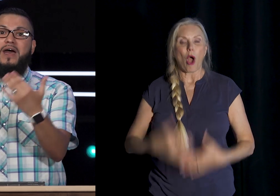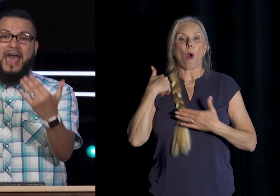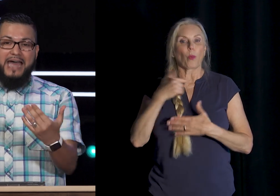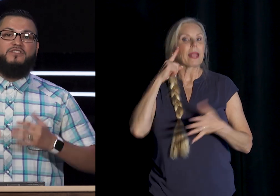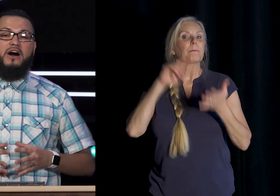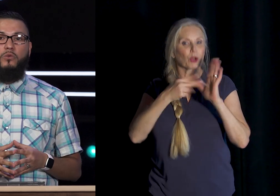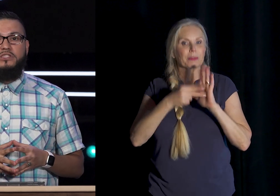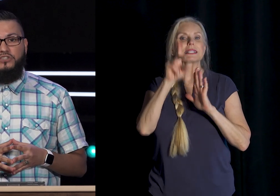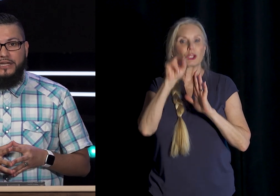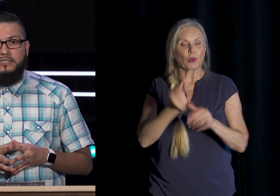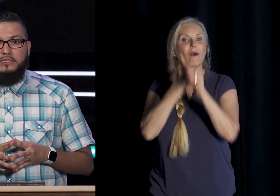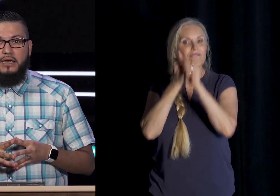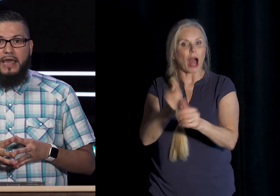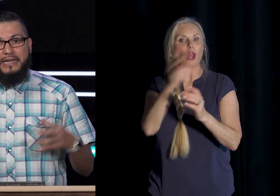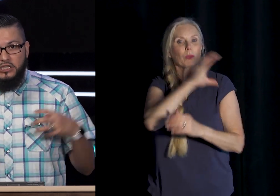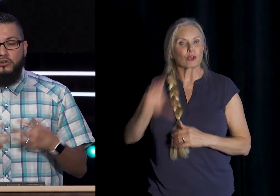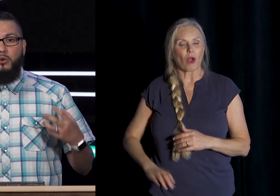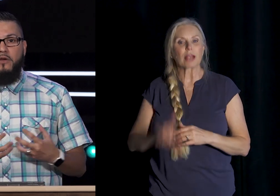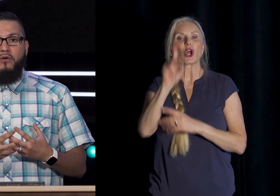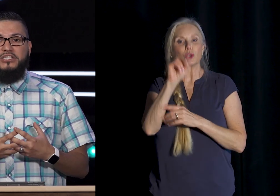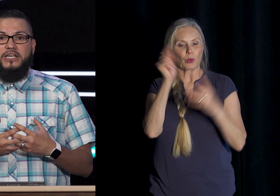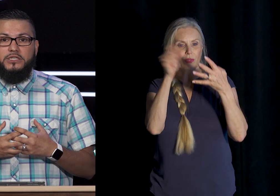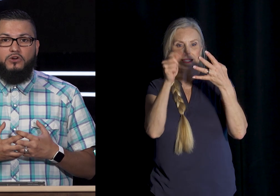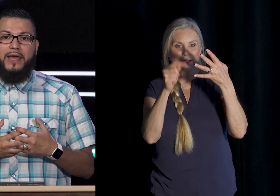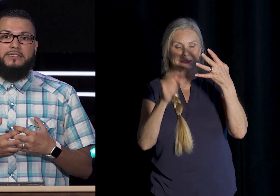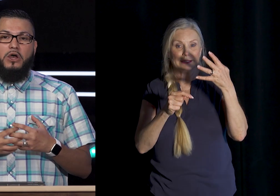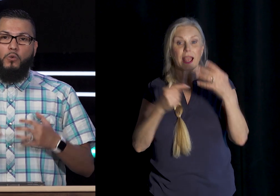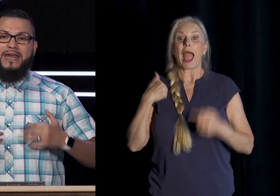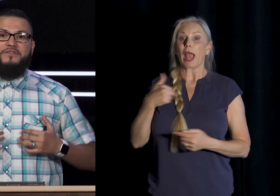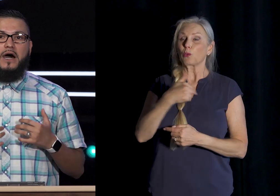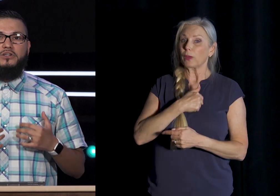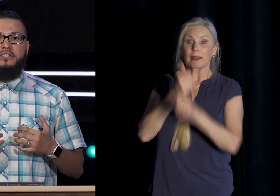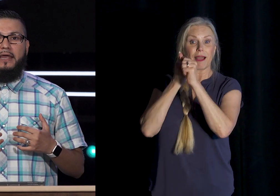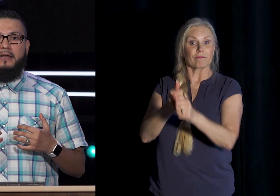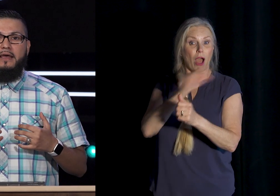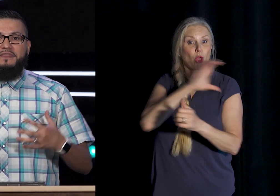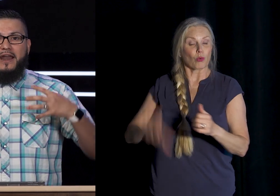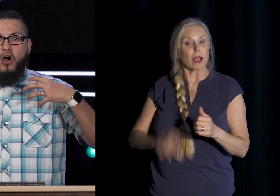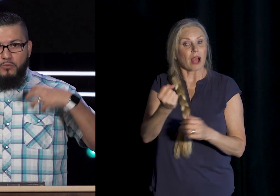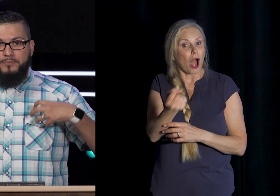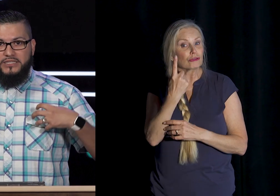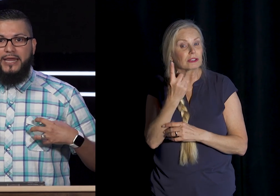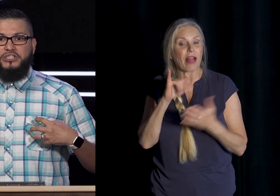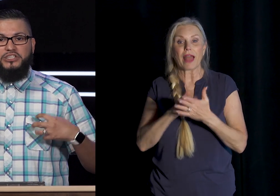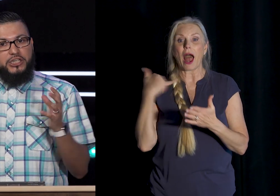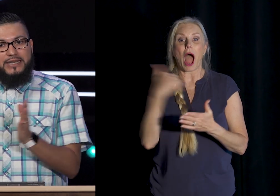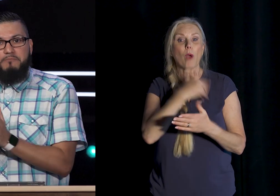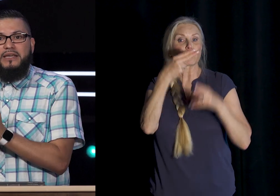As followers of Jesus And as those Who have embraced Jesus Christ We have to understand That our reputation Should not be